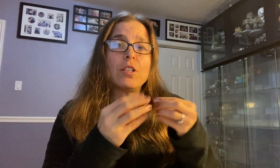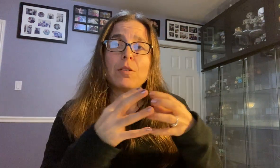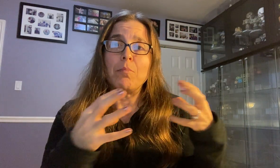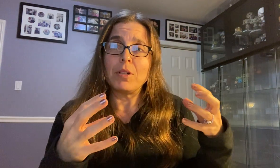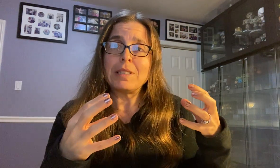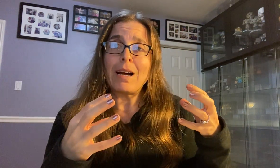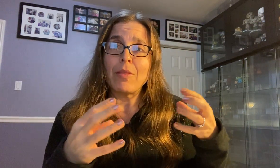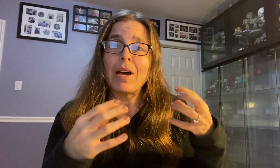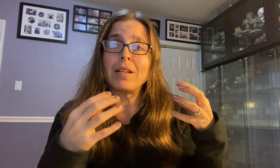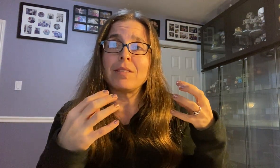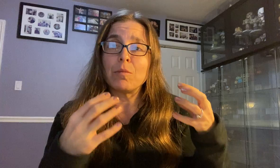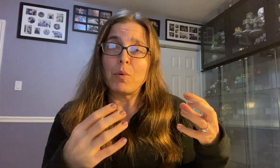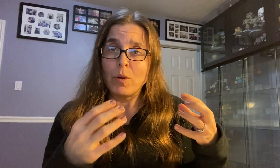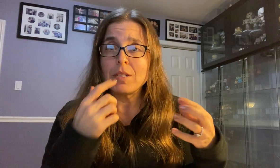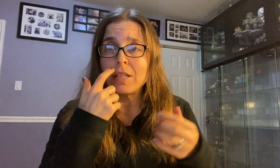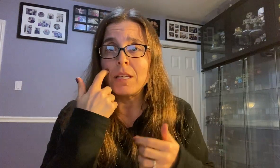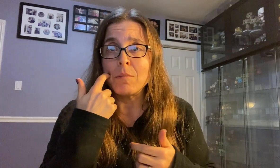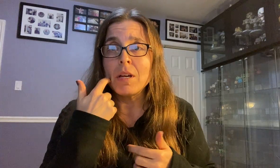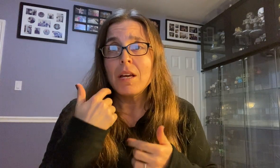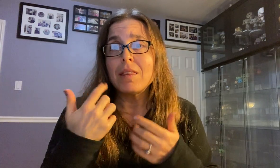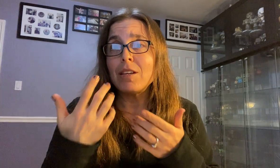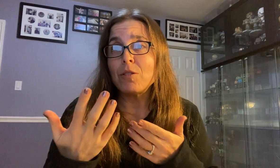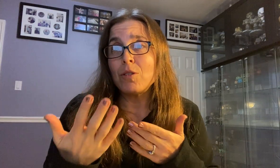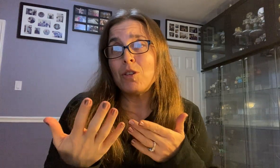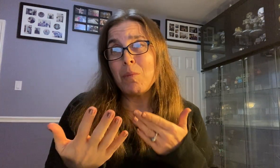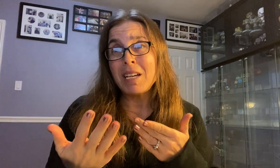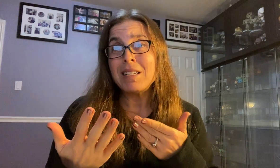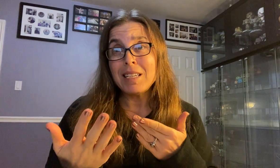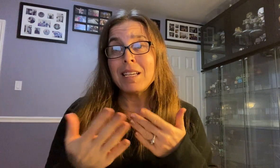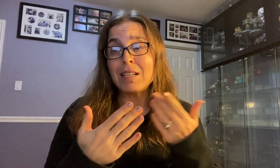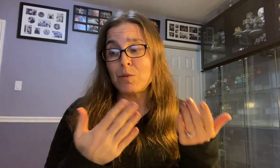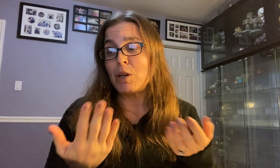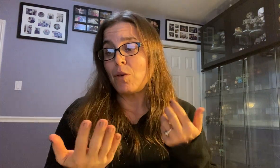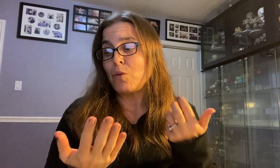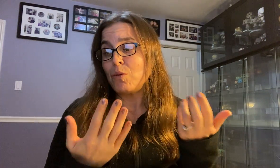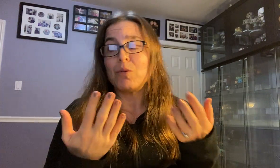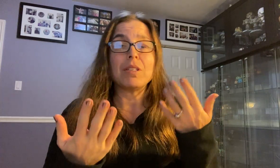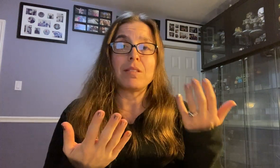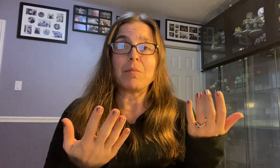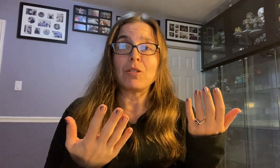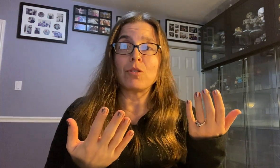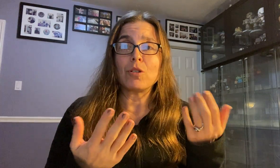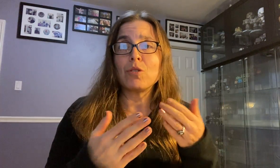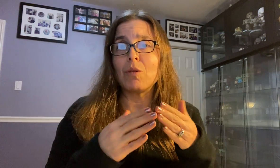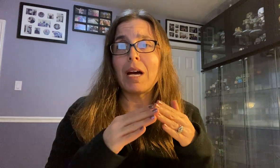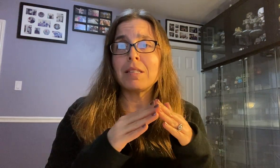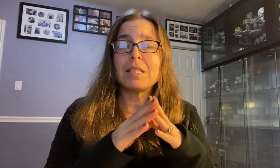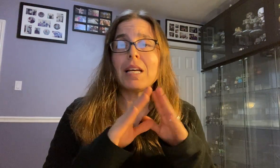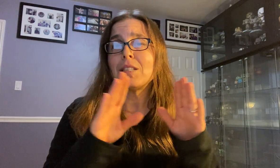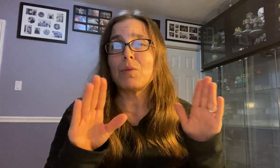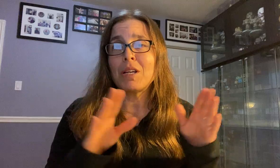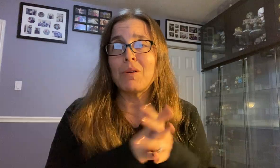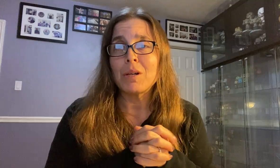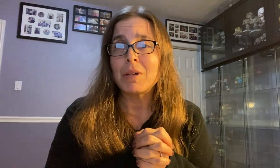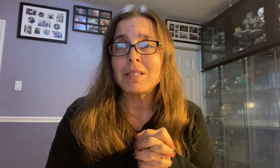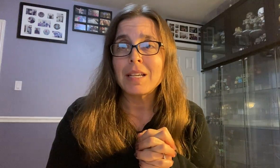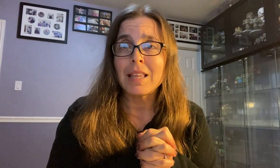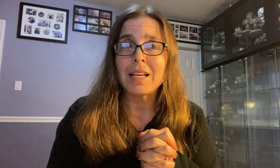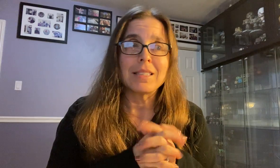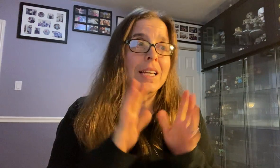to build out that support team that you might need as we go through this semester. So that's why you hear me saying things like,